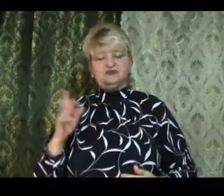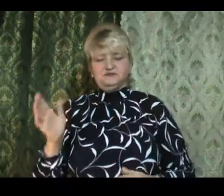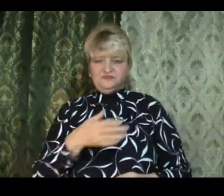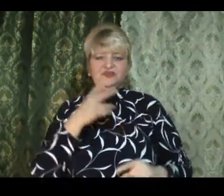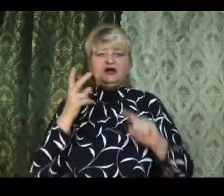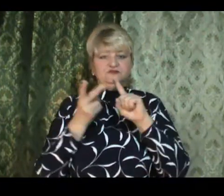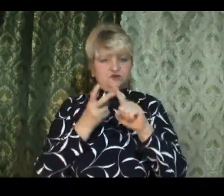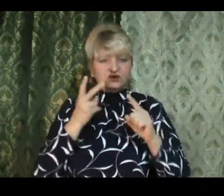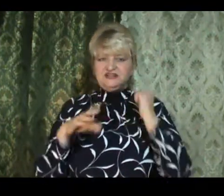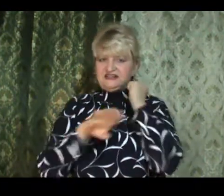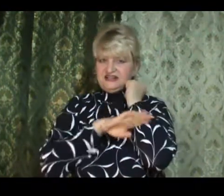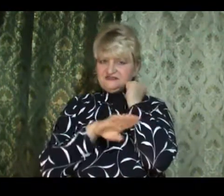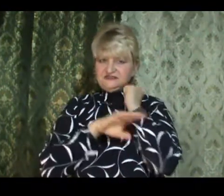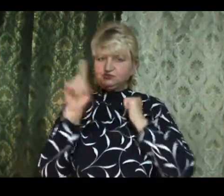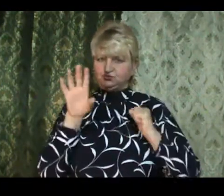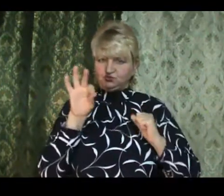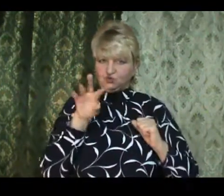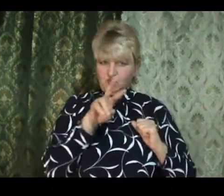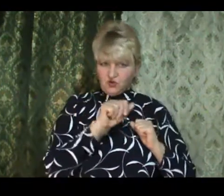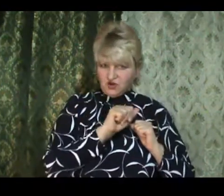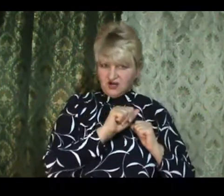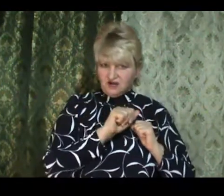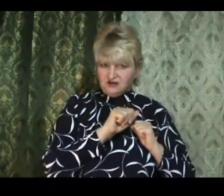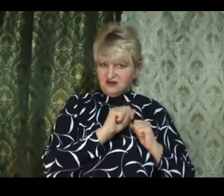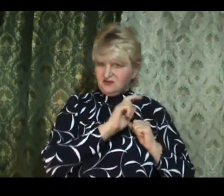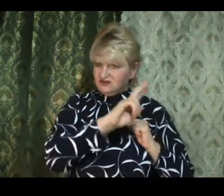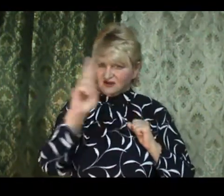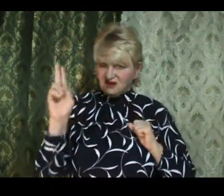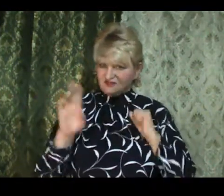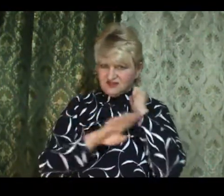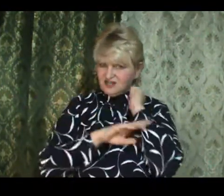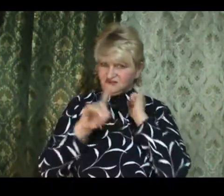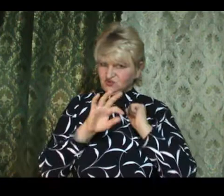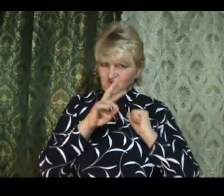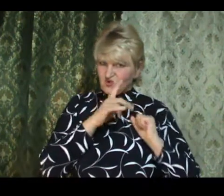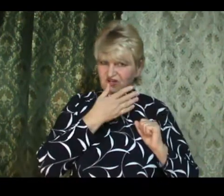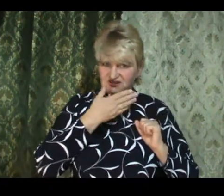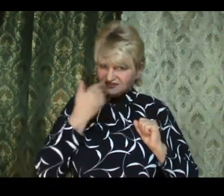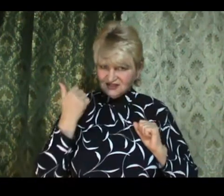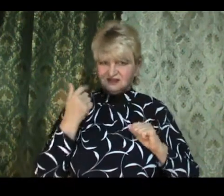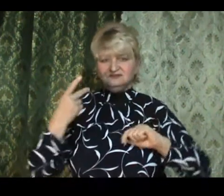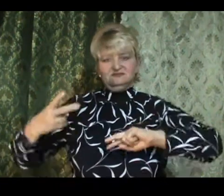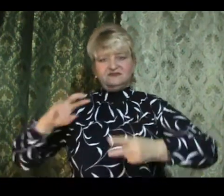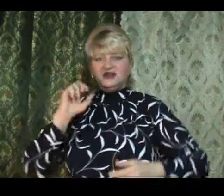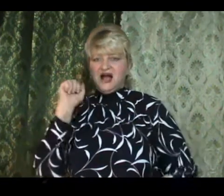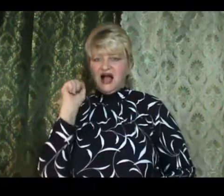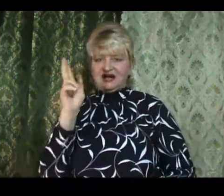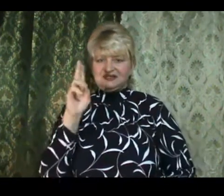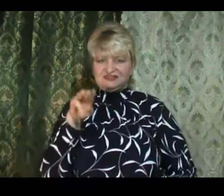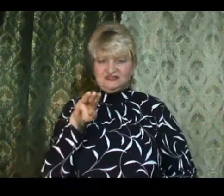So, I'm going of I'm going in